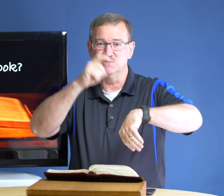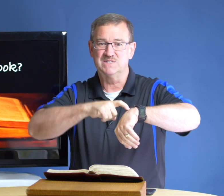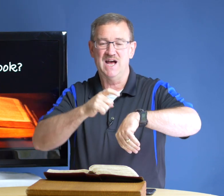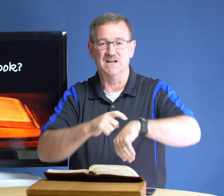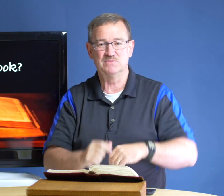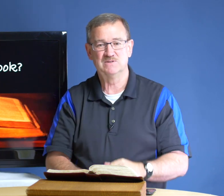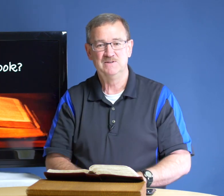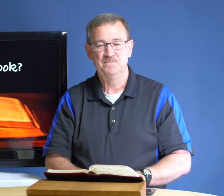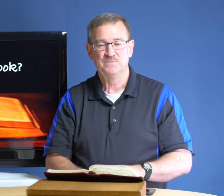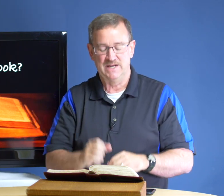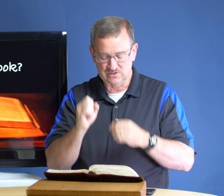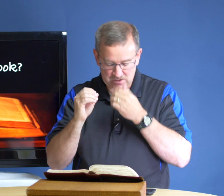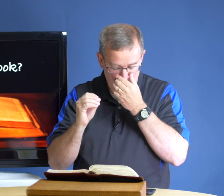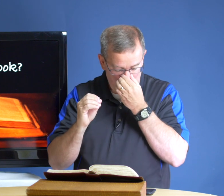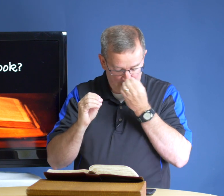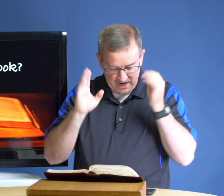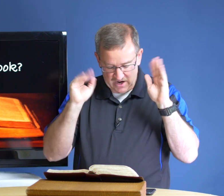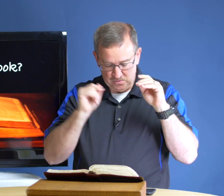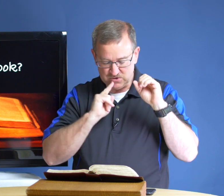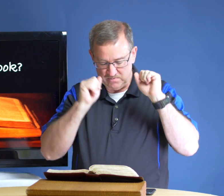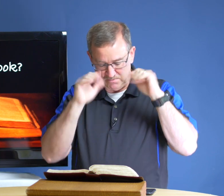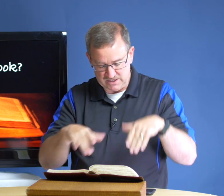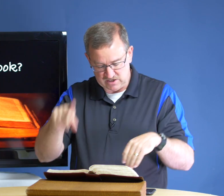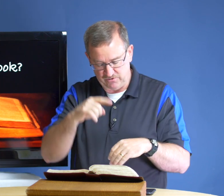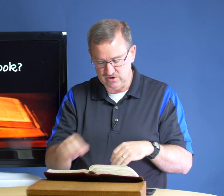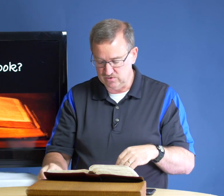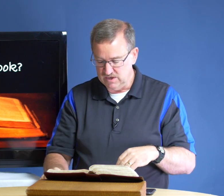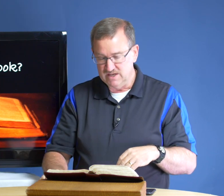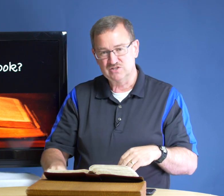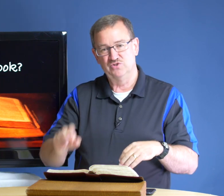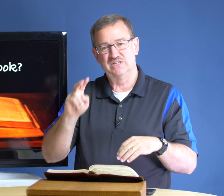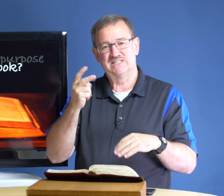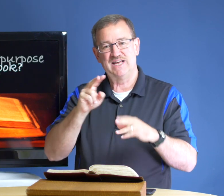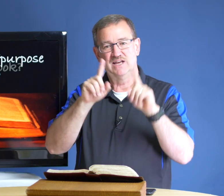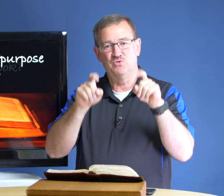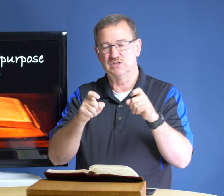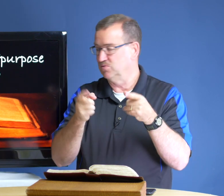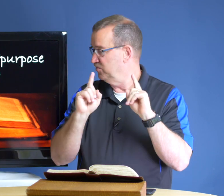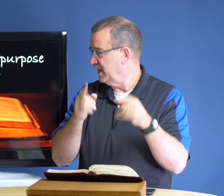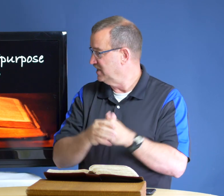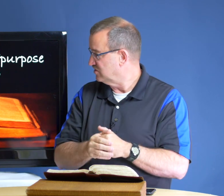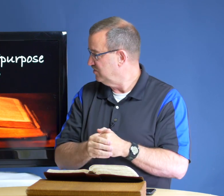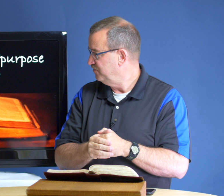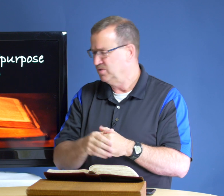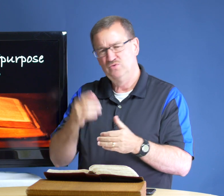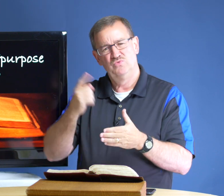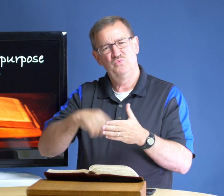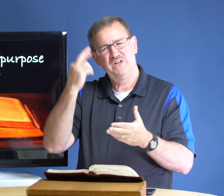times and so i hope it's going to be a blessing for you so the second question we want to answer what